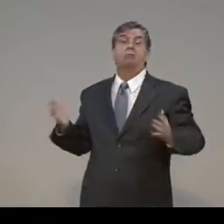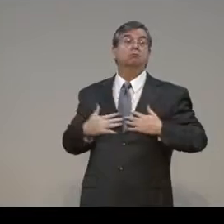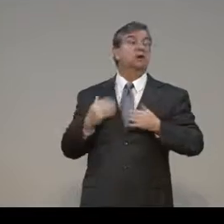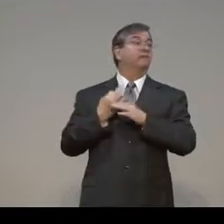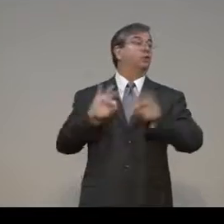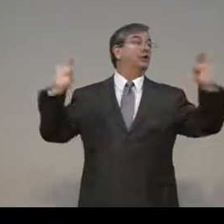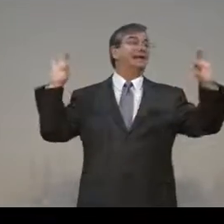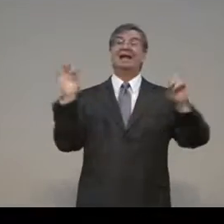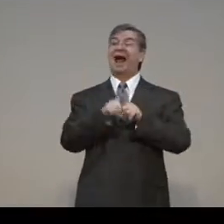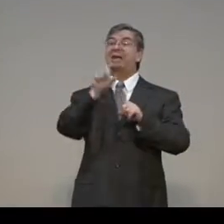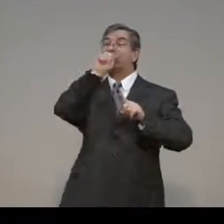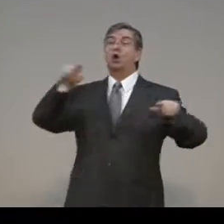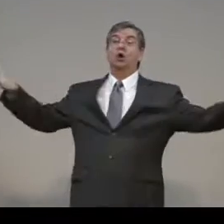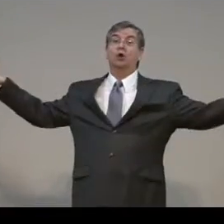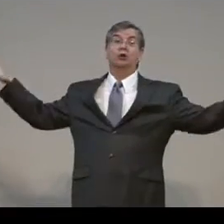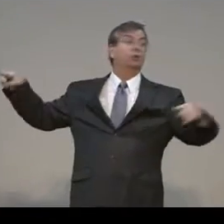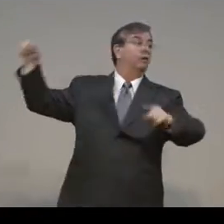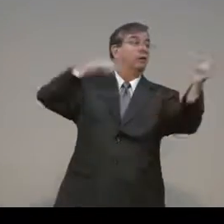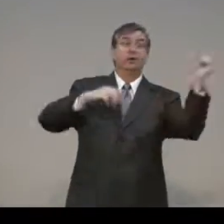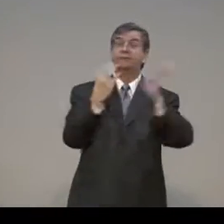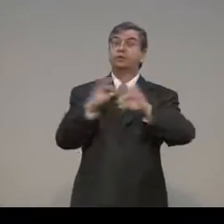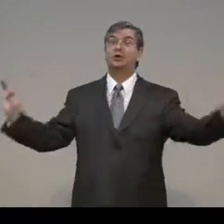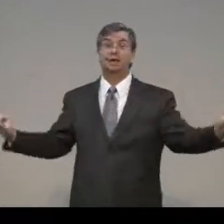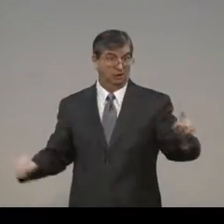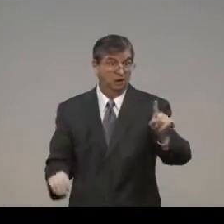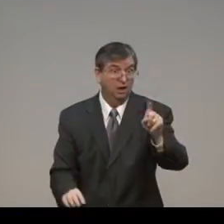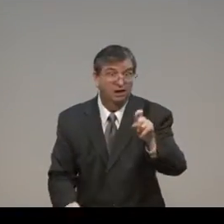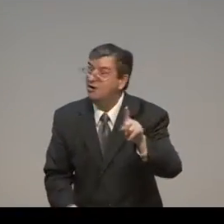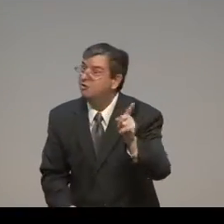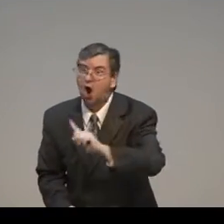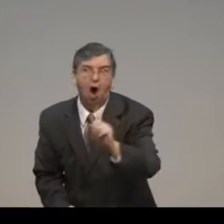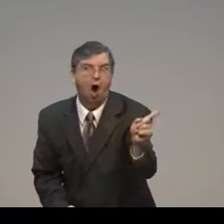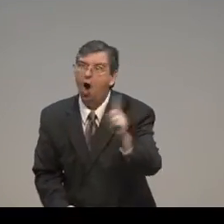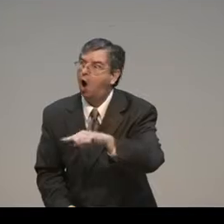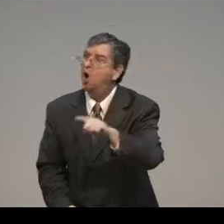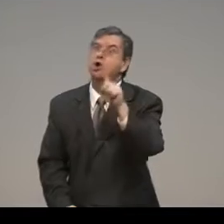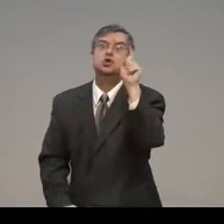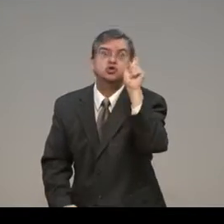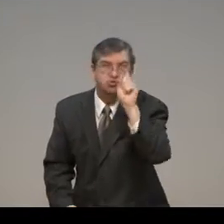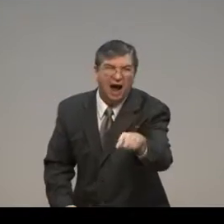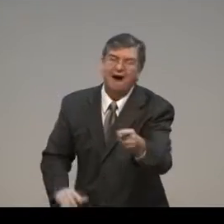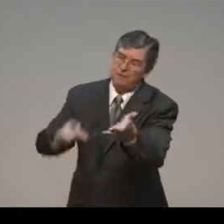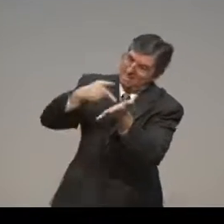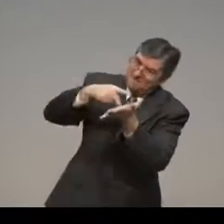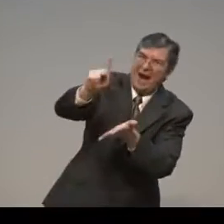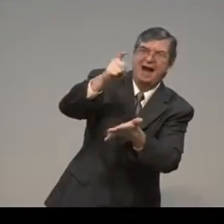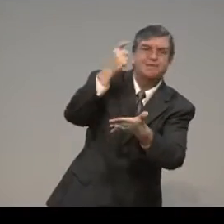Perhaps you're out with a gun, and you think, oh, you've to get with it.